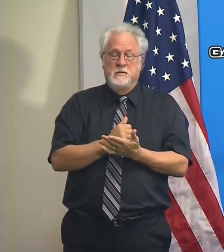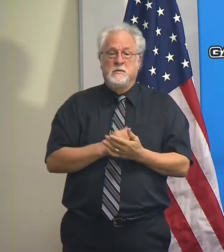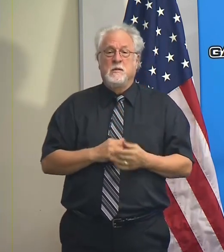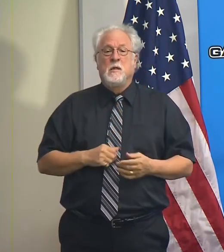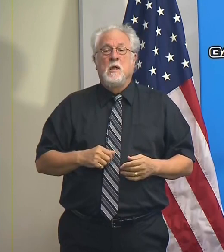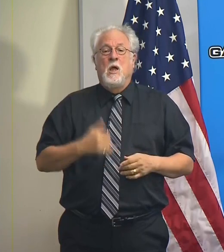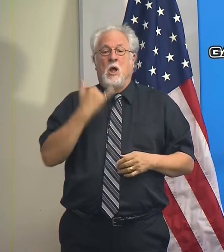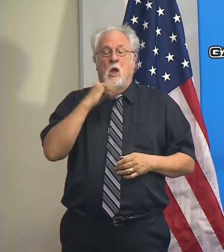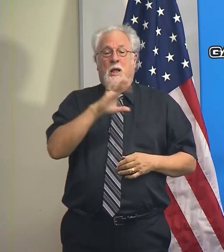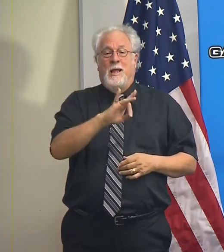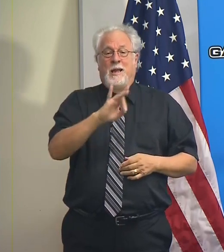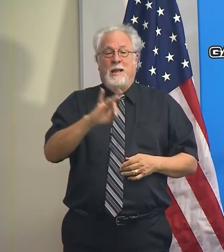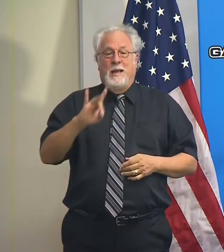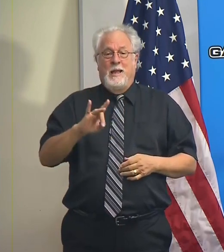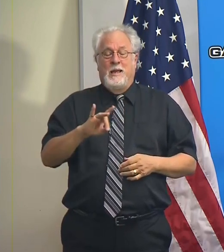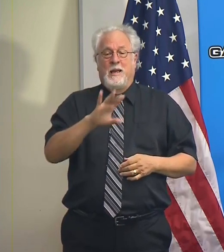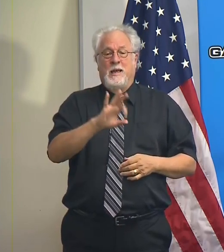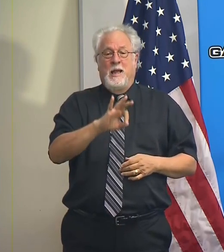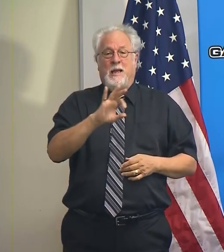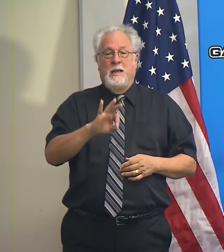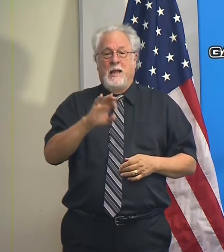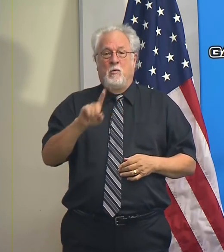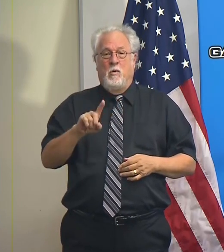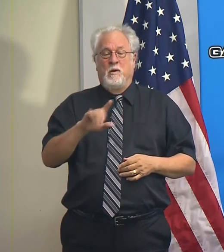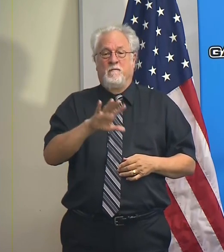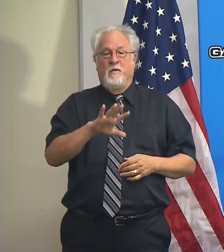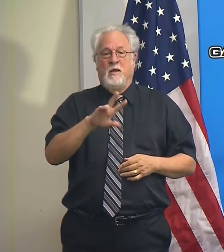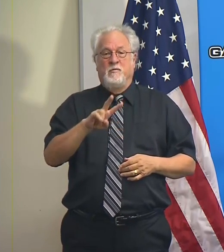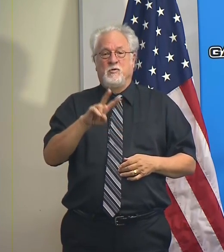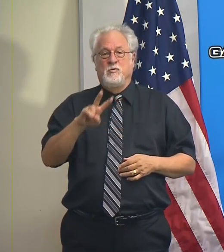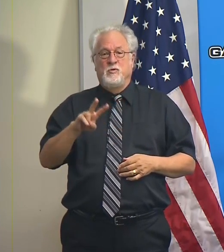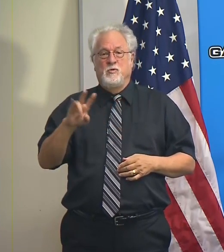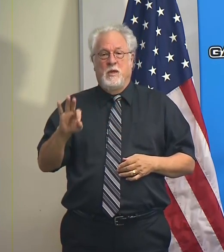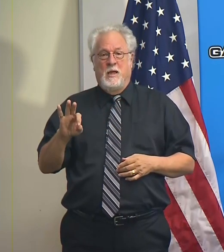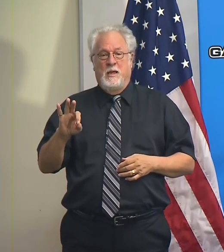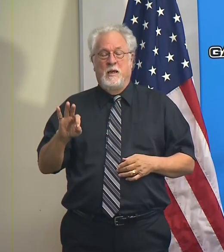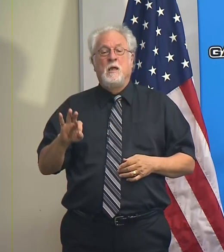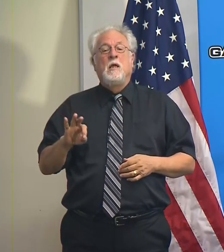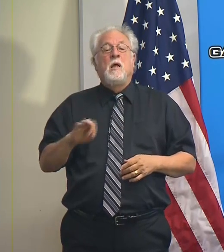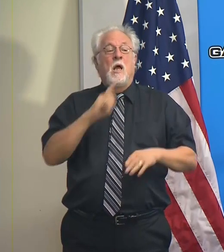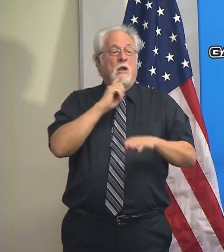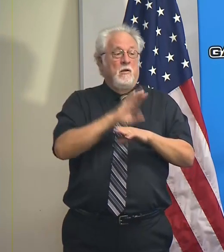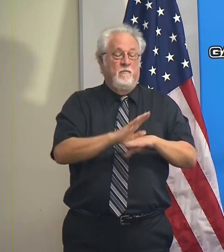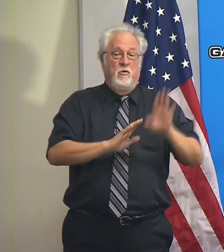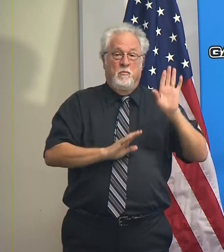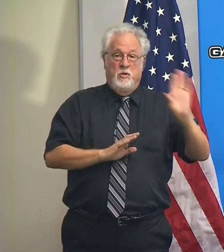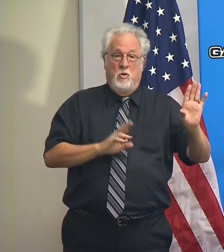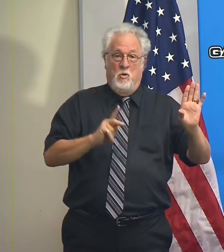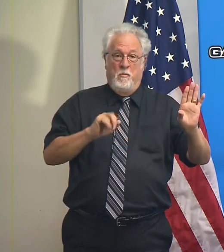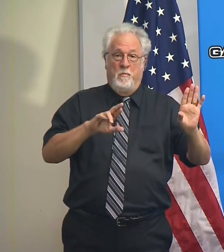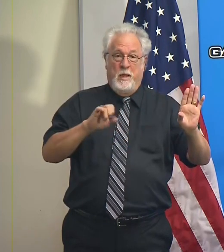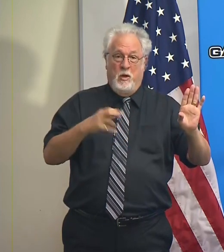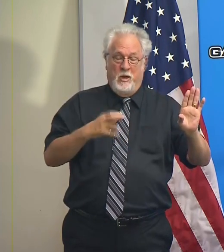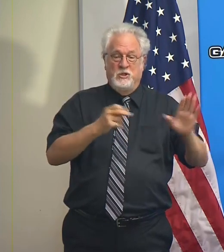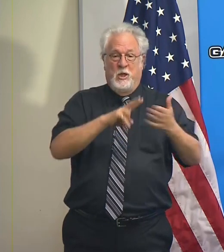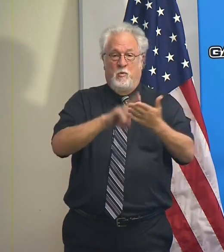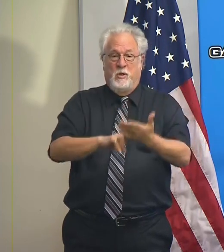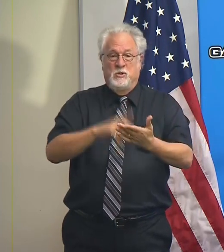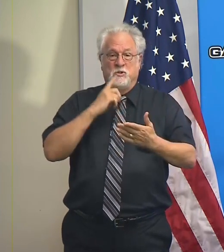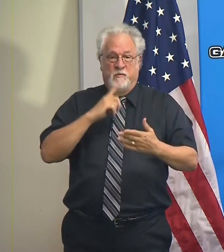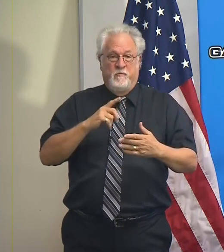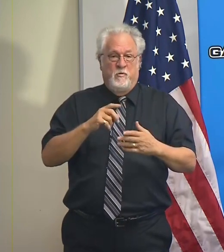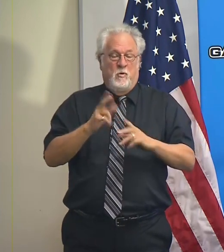Call 888-991-5229 to confirm your parish and to register for